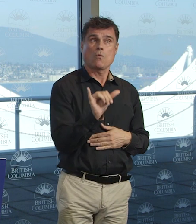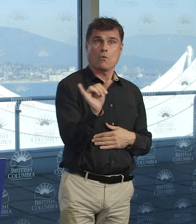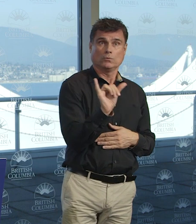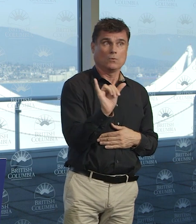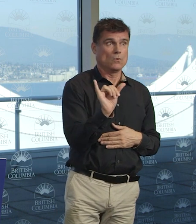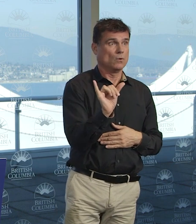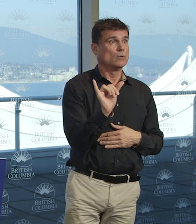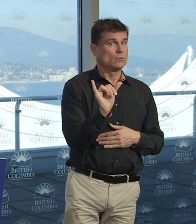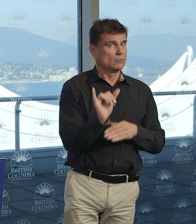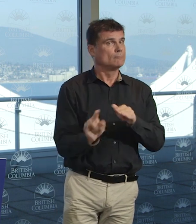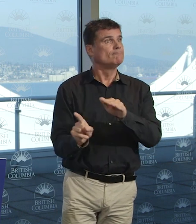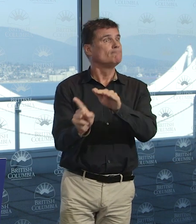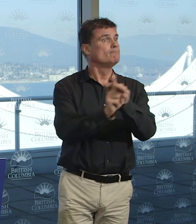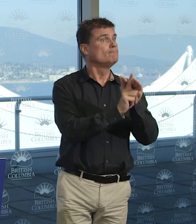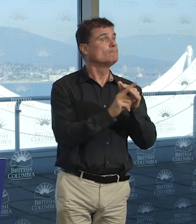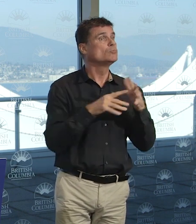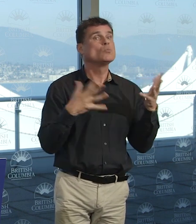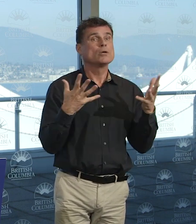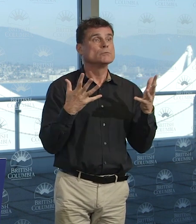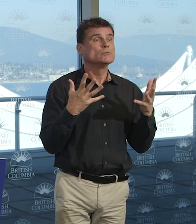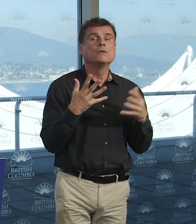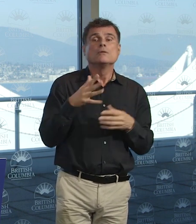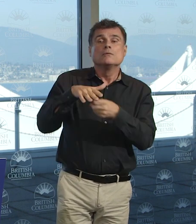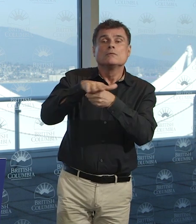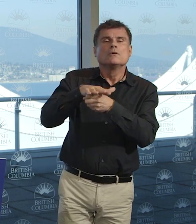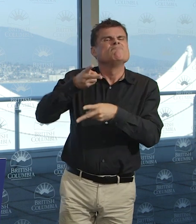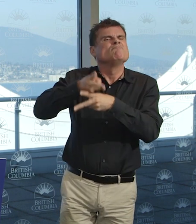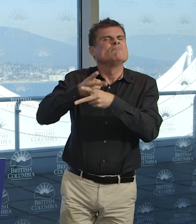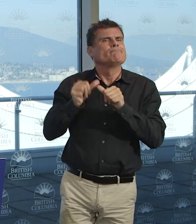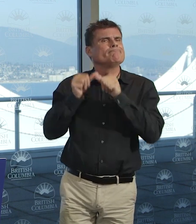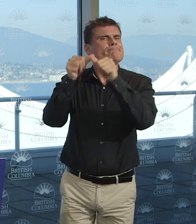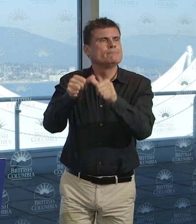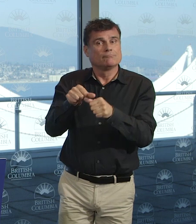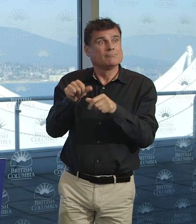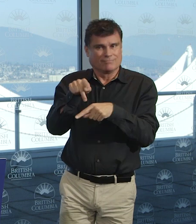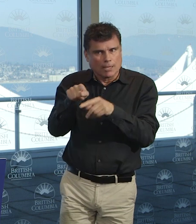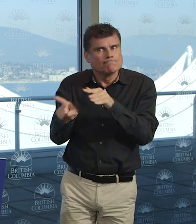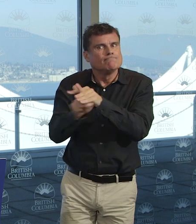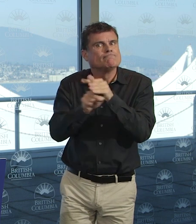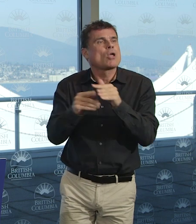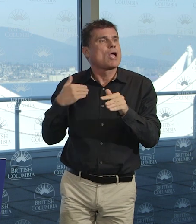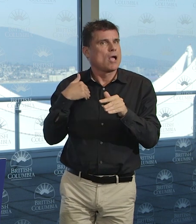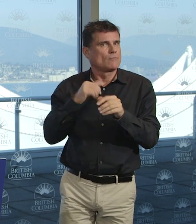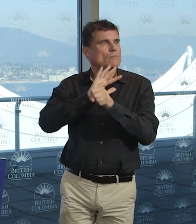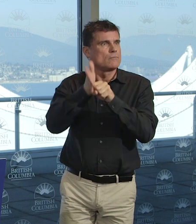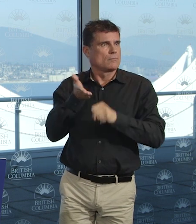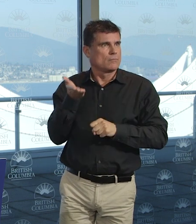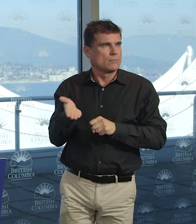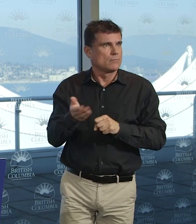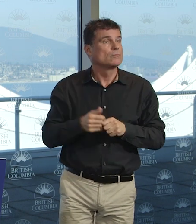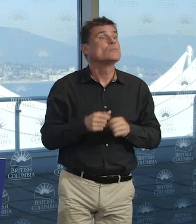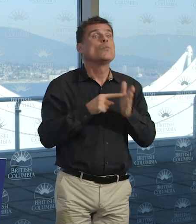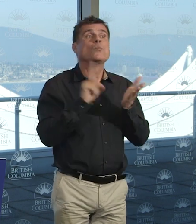in our numbers a new healthcare worker who's identified associated with the Dufferin Care Centre and